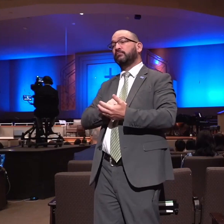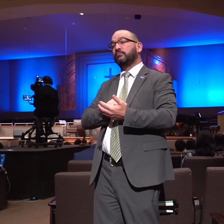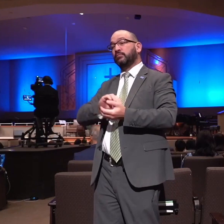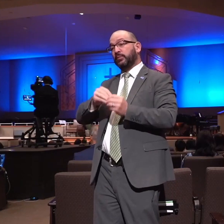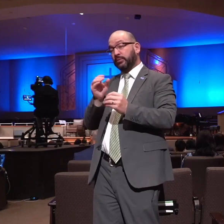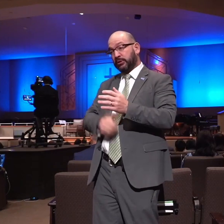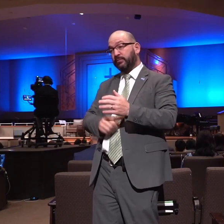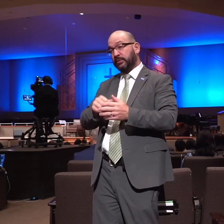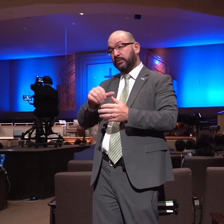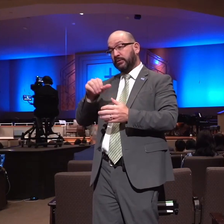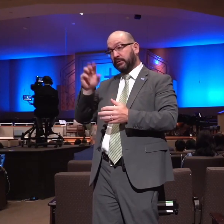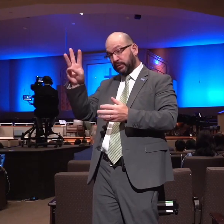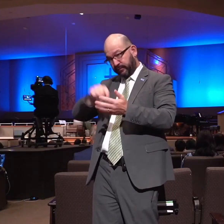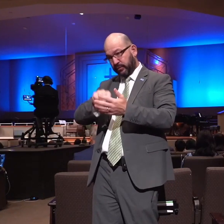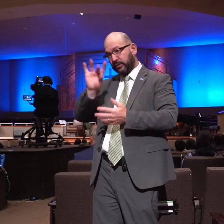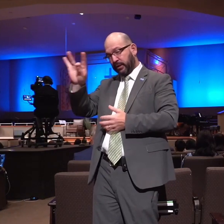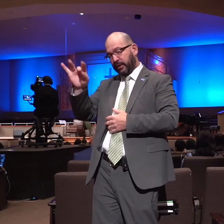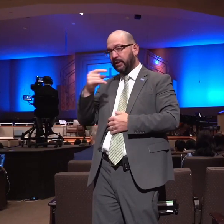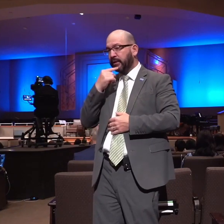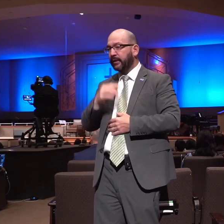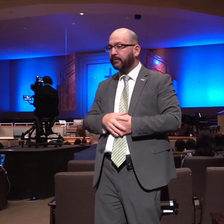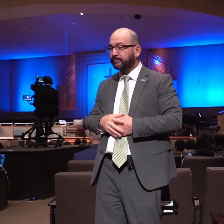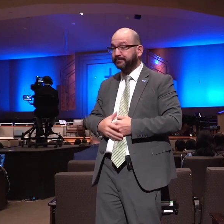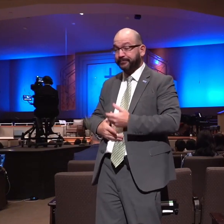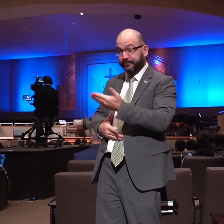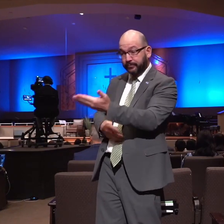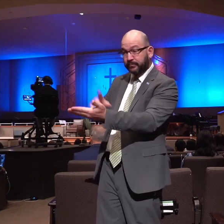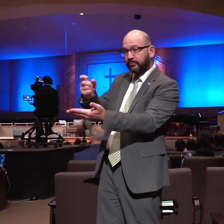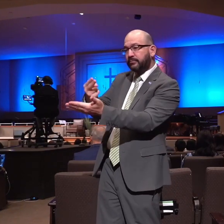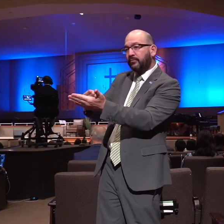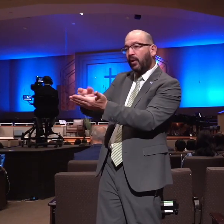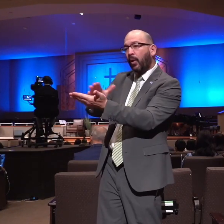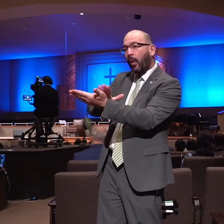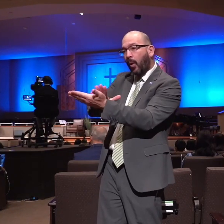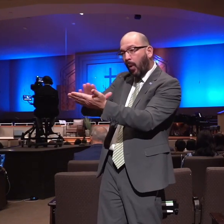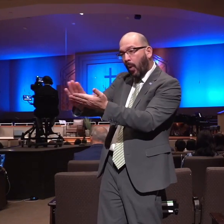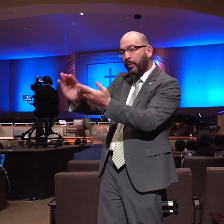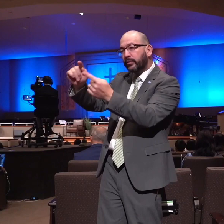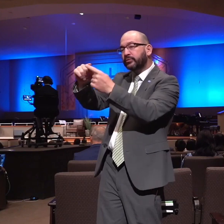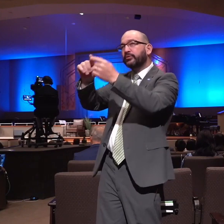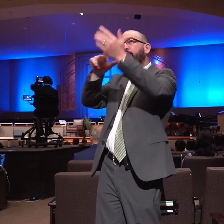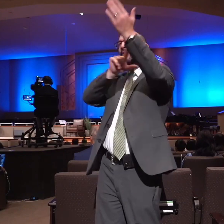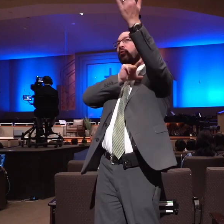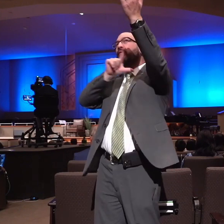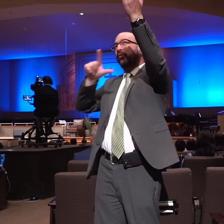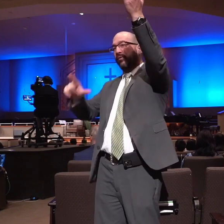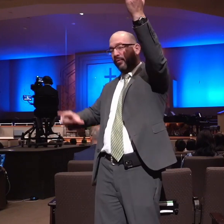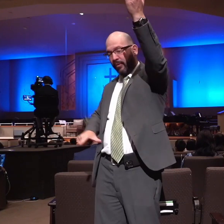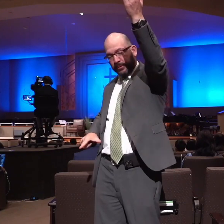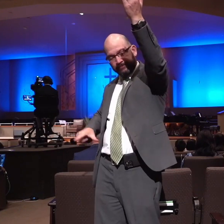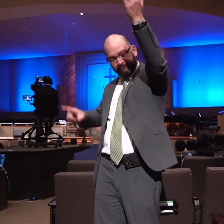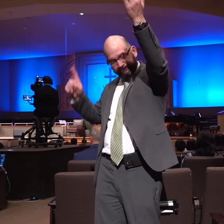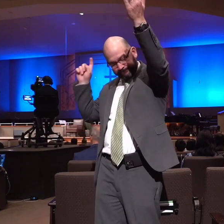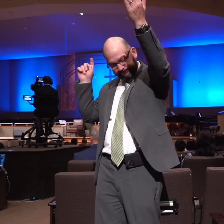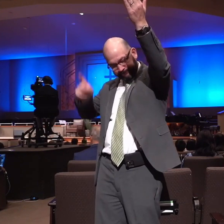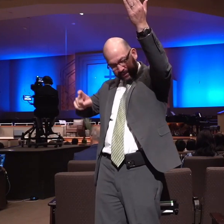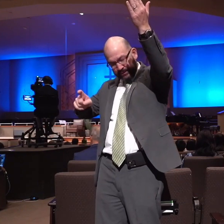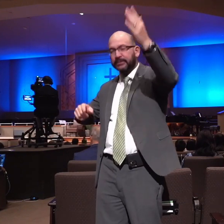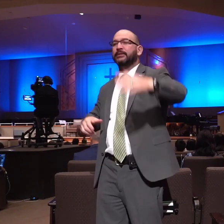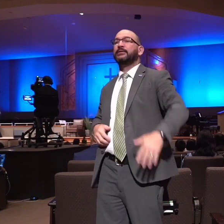basically in a synopsis they were to be holy unto the Lord now you and I are not